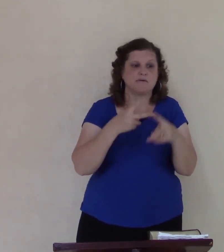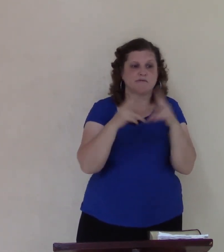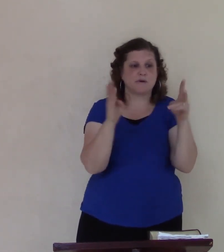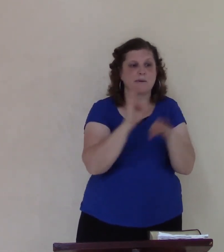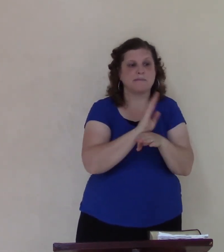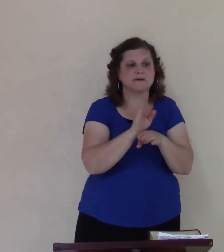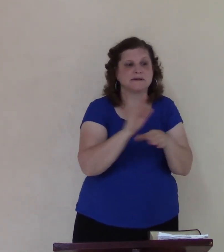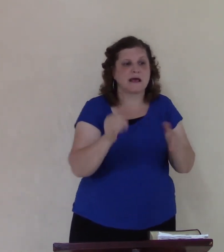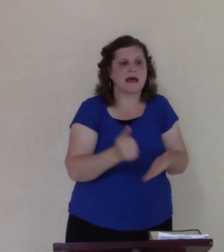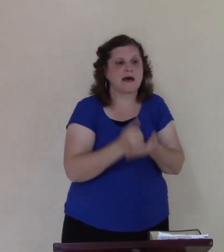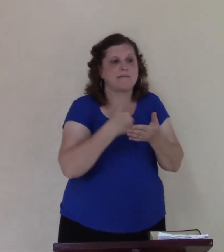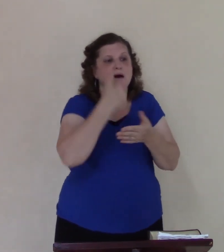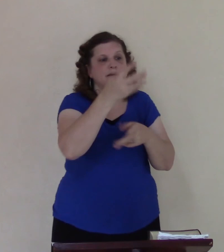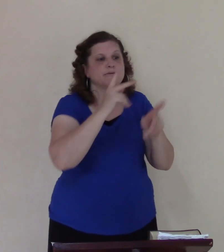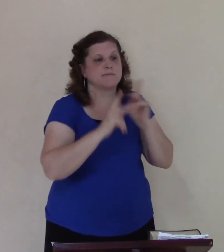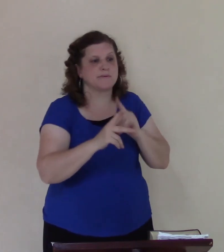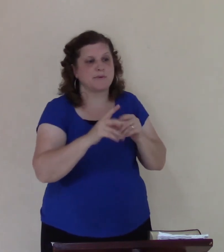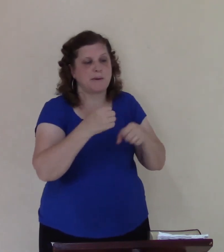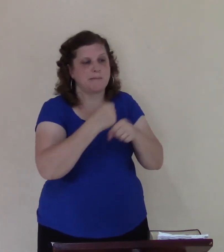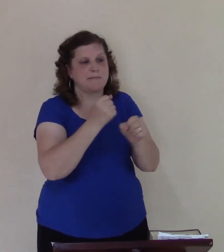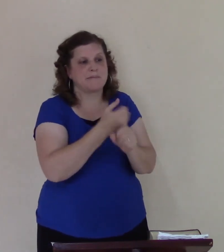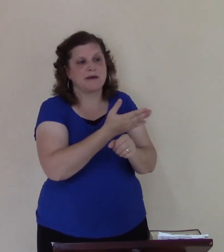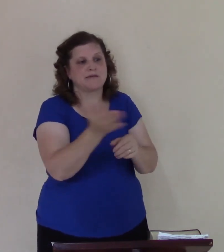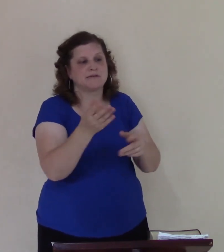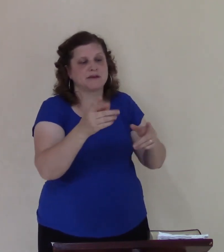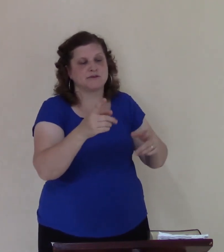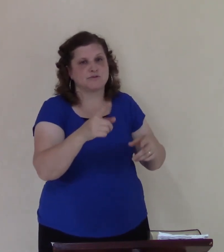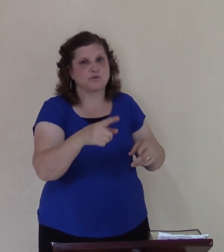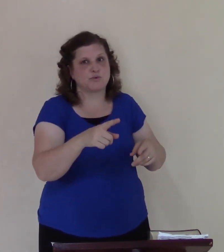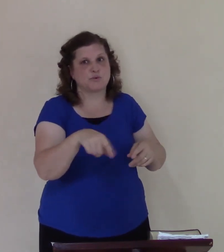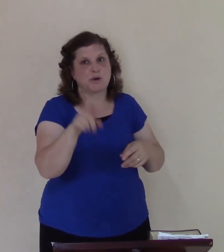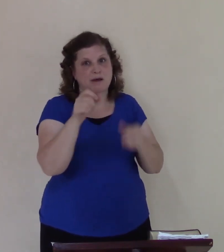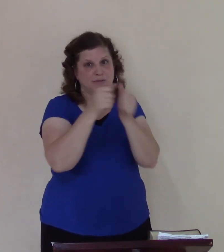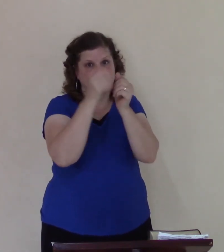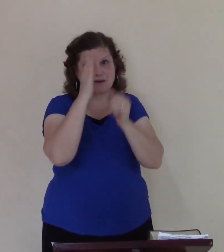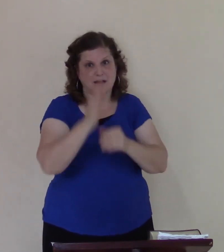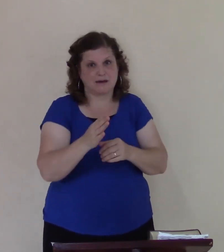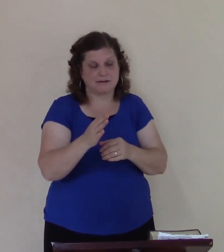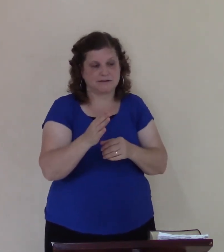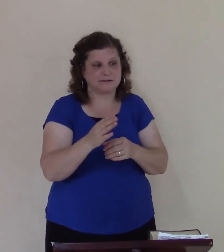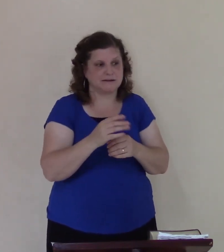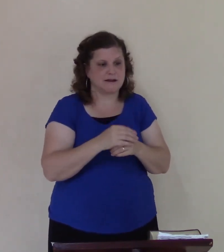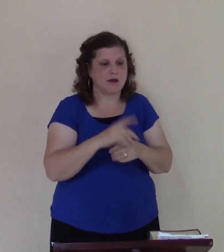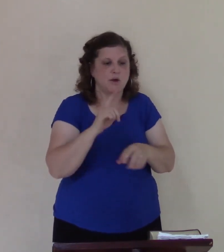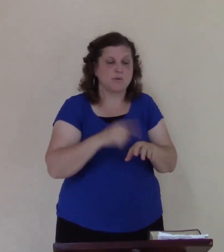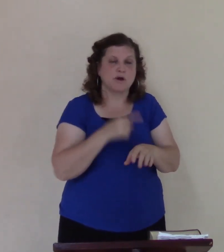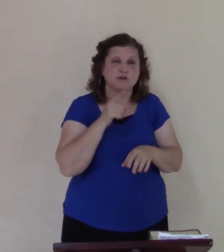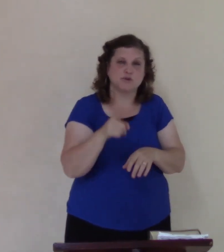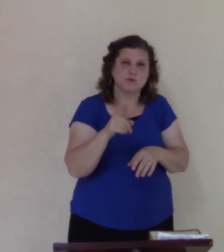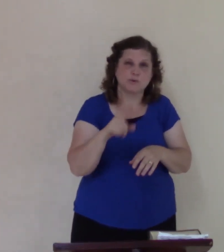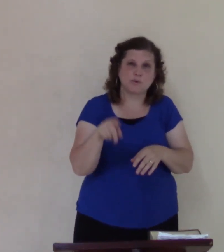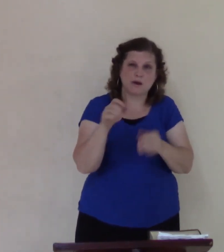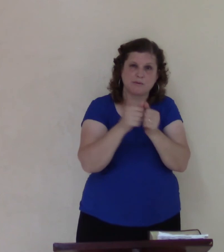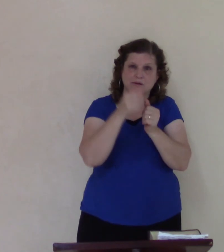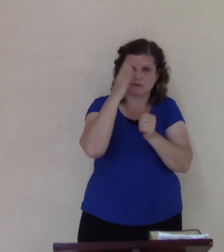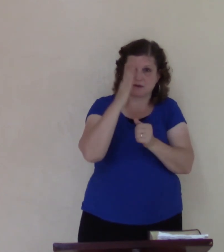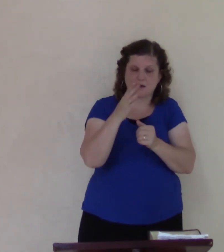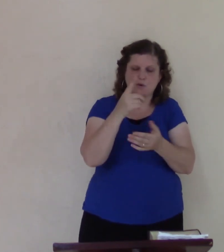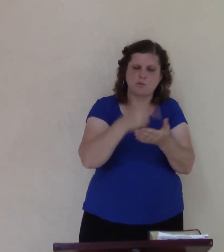we don't realize that we're not right with God when you get yourself right with God when you're right with God you know what happens you say